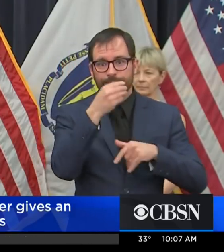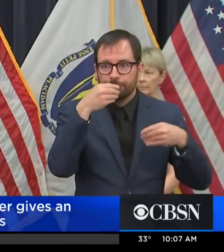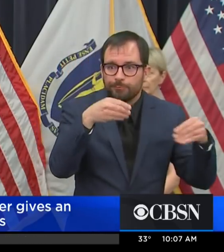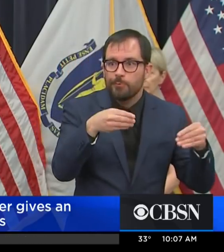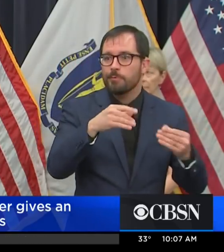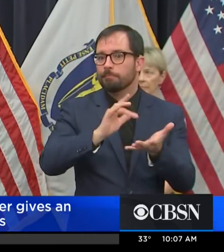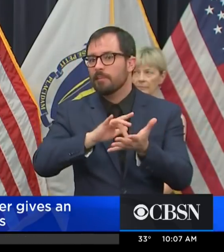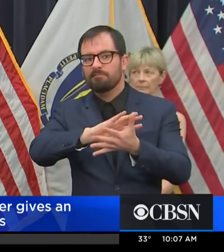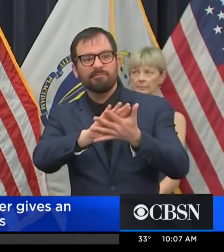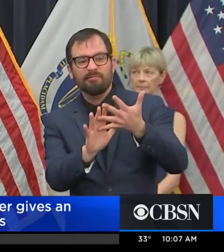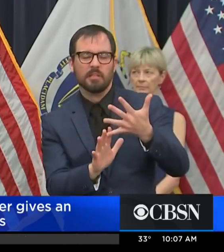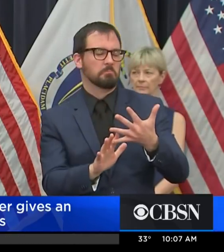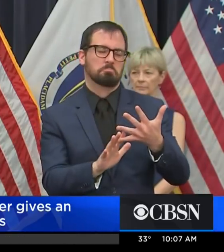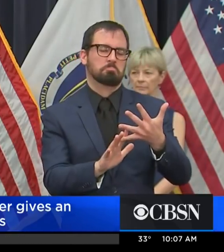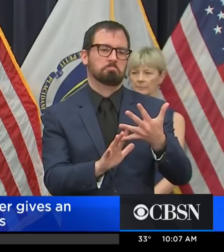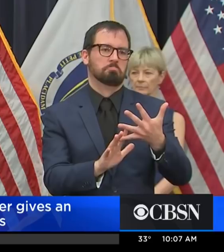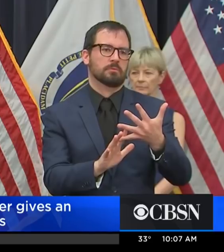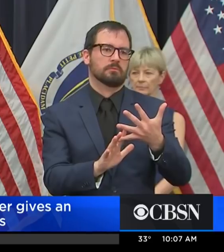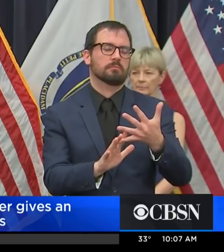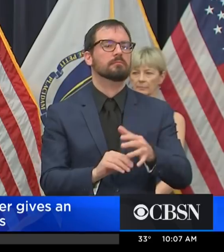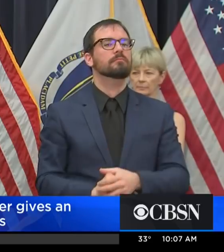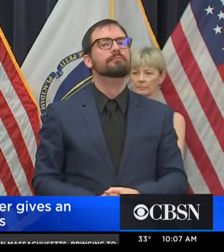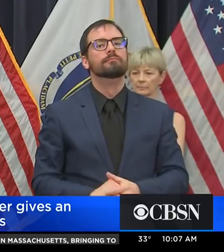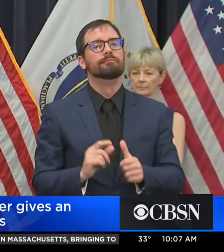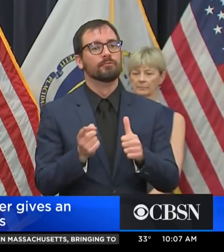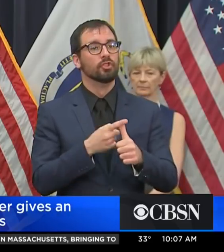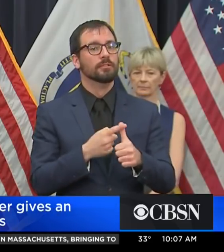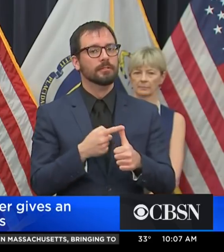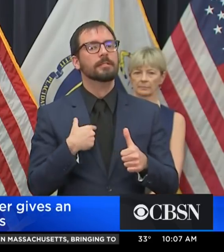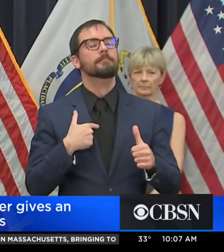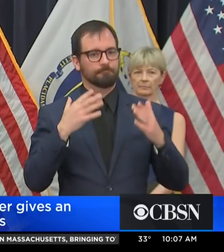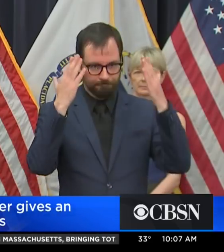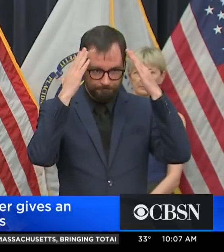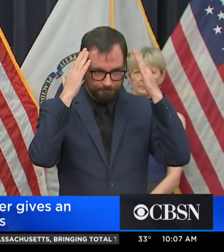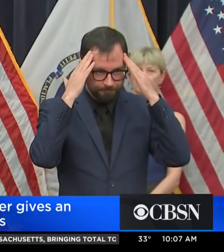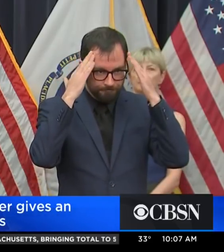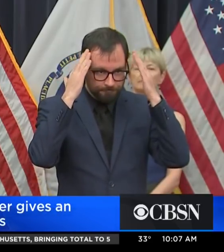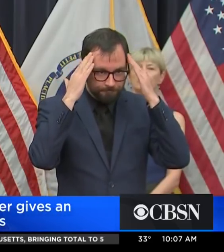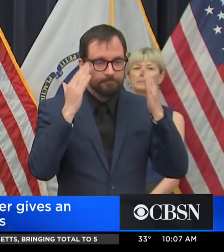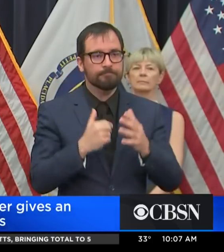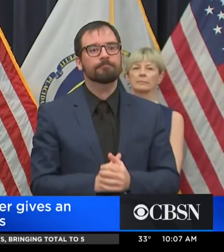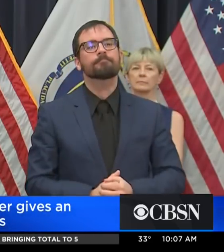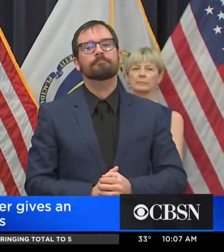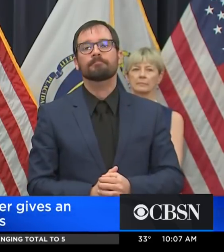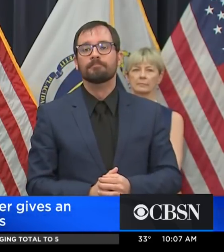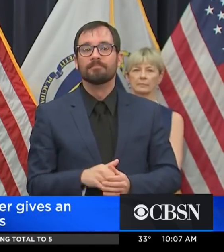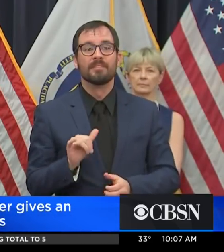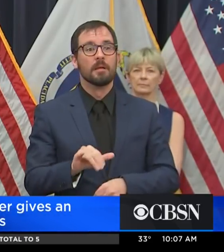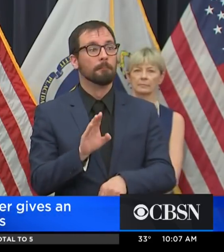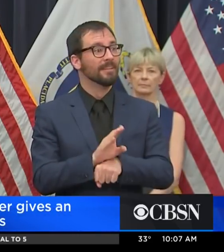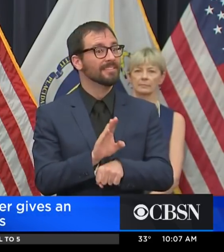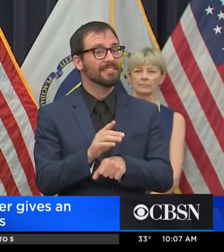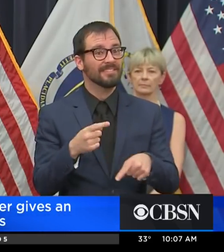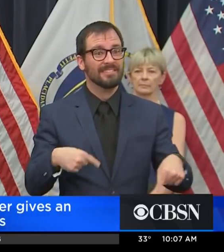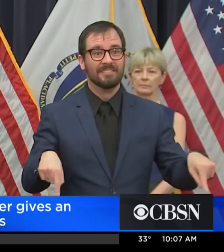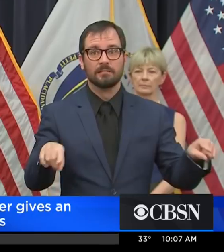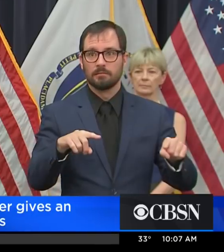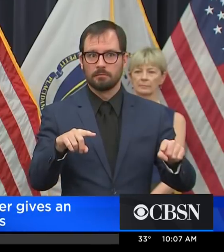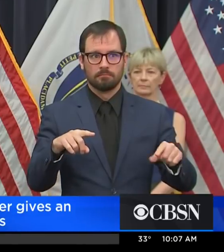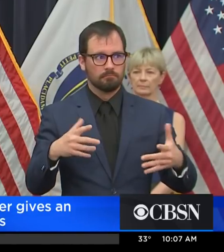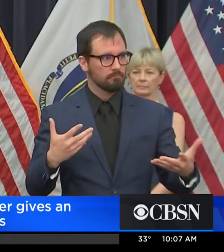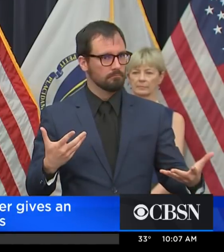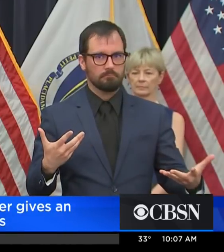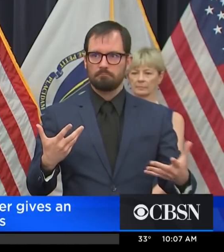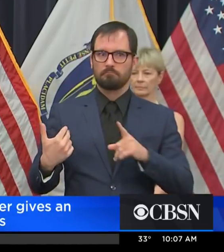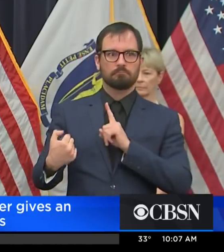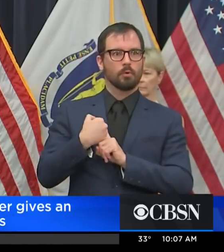the incredible impact this action could have on businesses and individuals. It's not lost on me or anybody else in